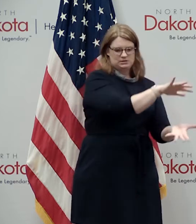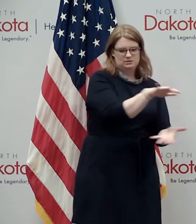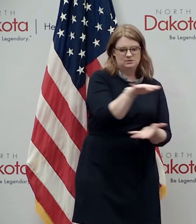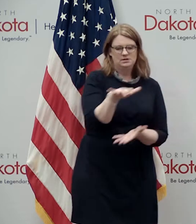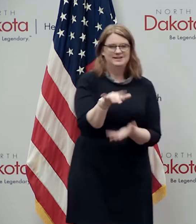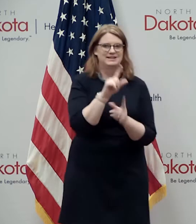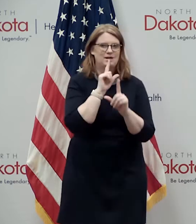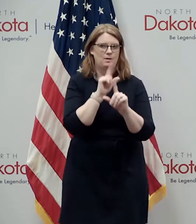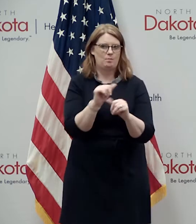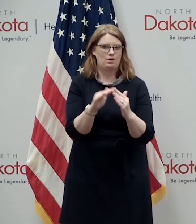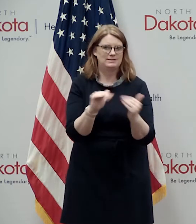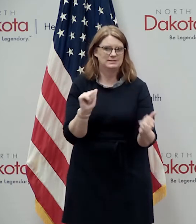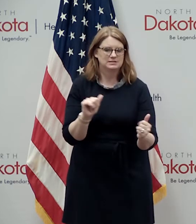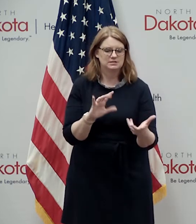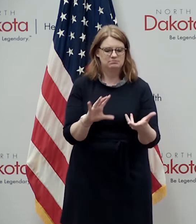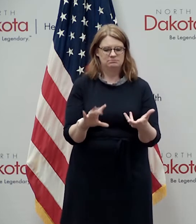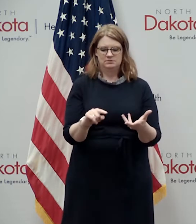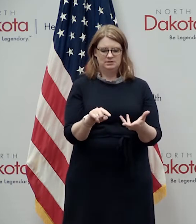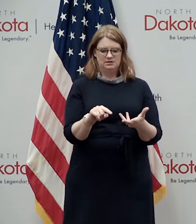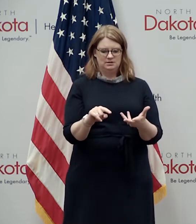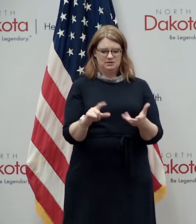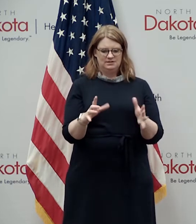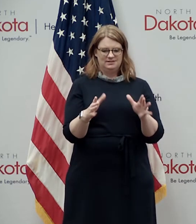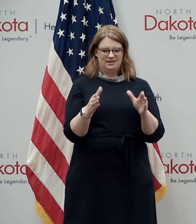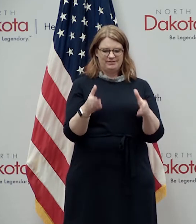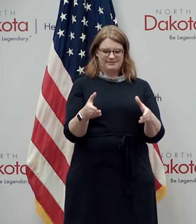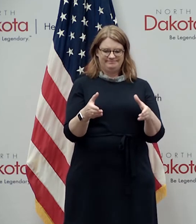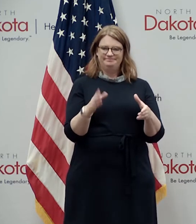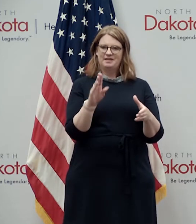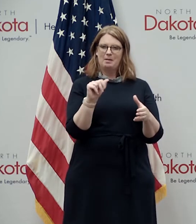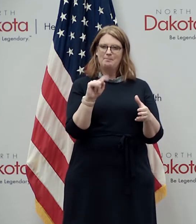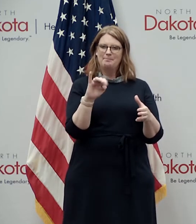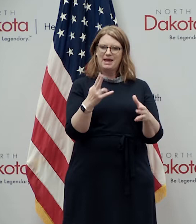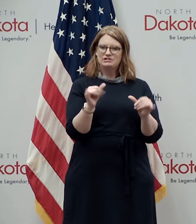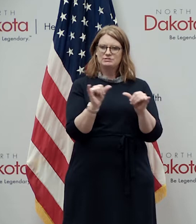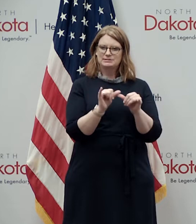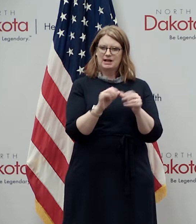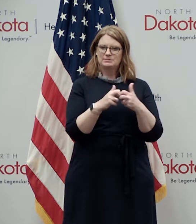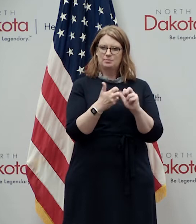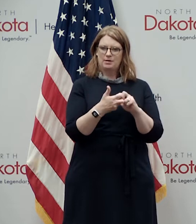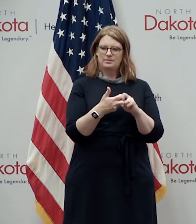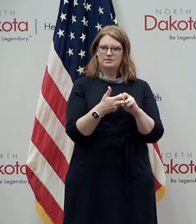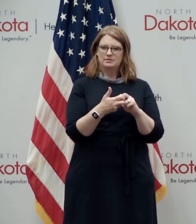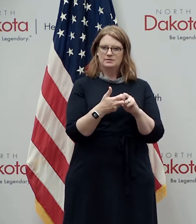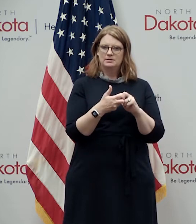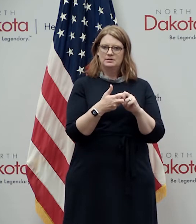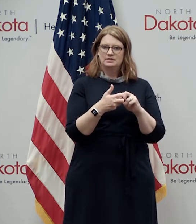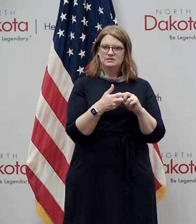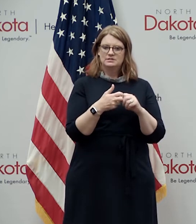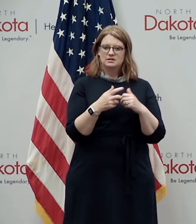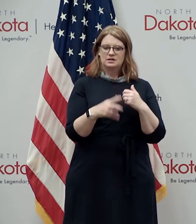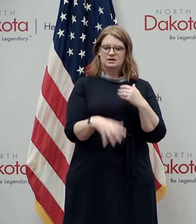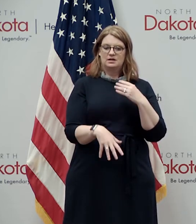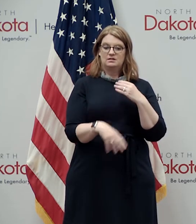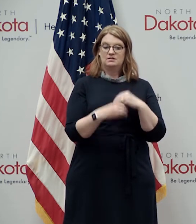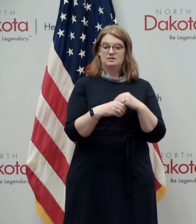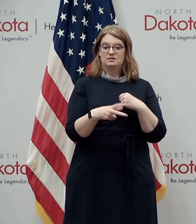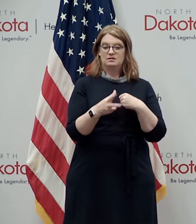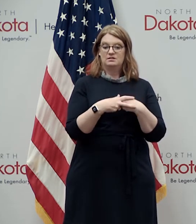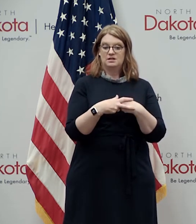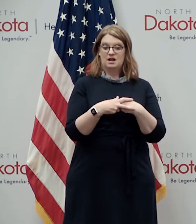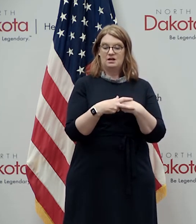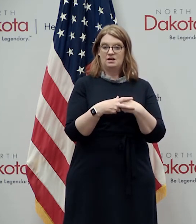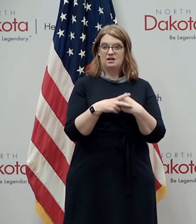the reporting system uh there was a a batch size issue and so there was a cache and it filled up and it and it got